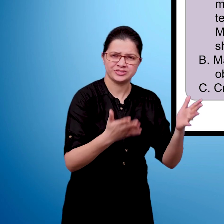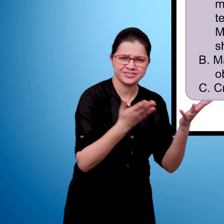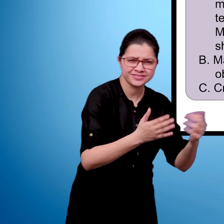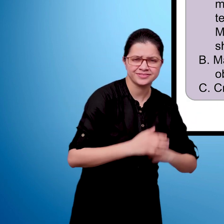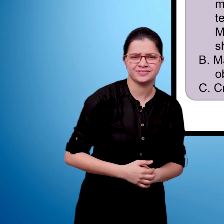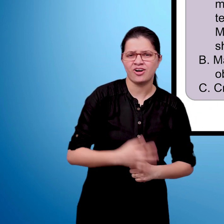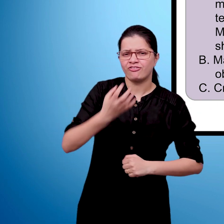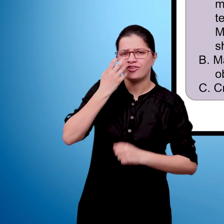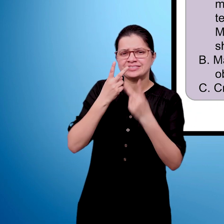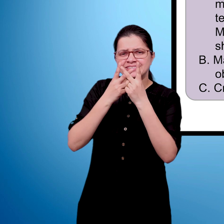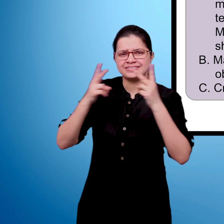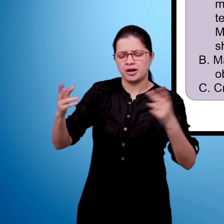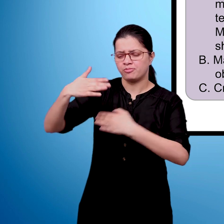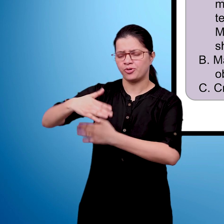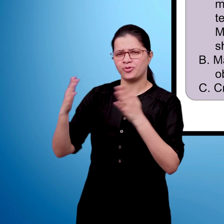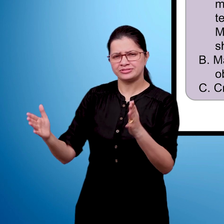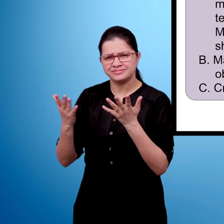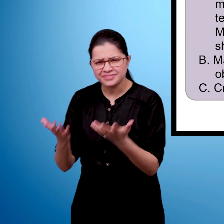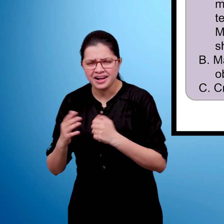Make a slit on the front of the box